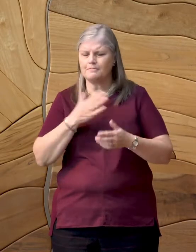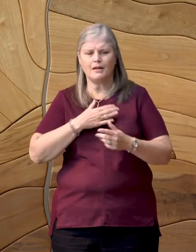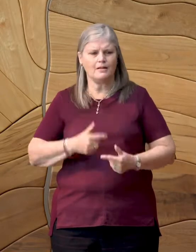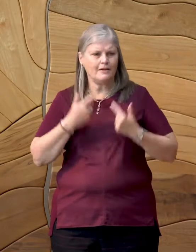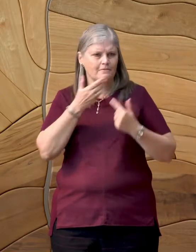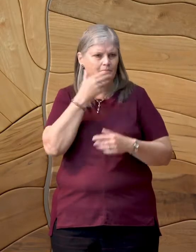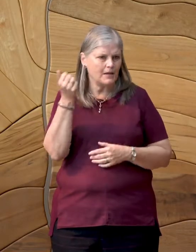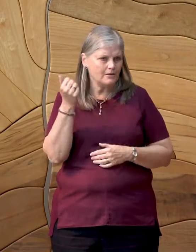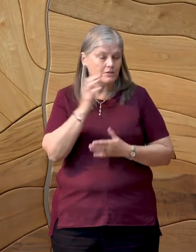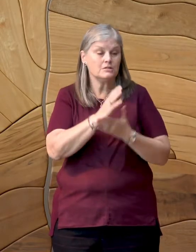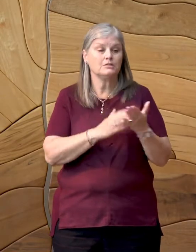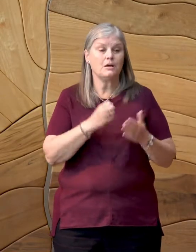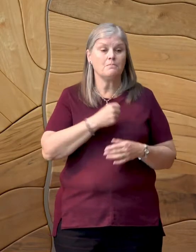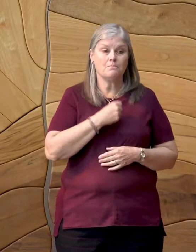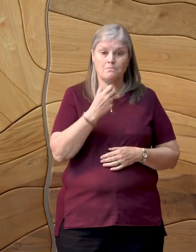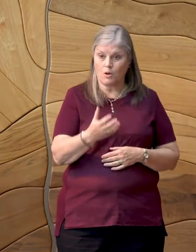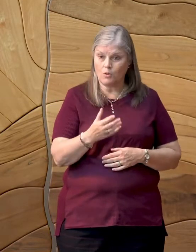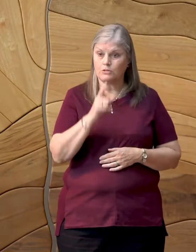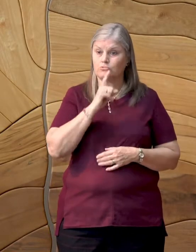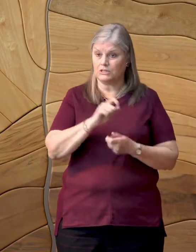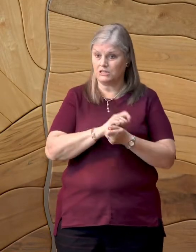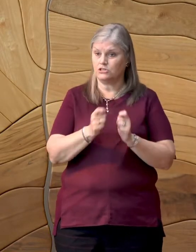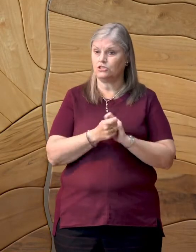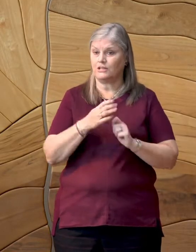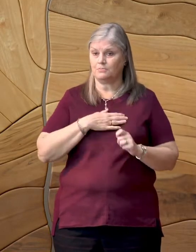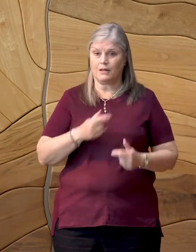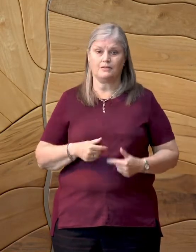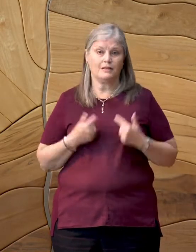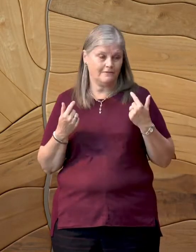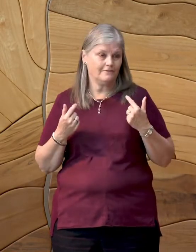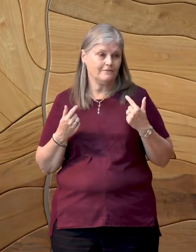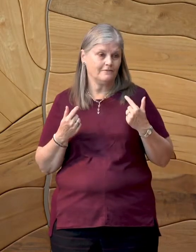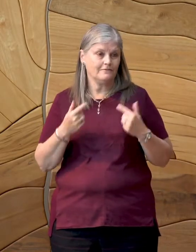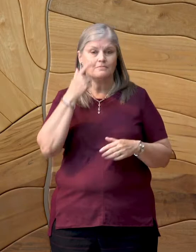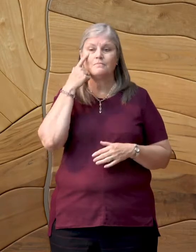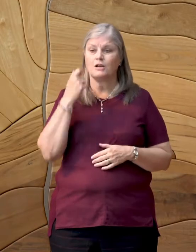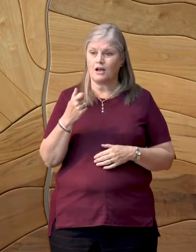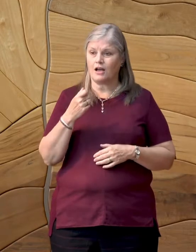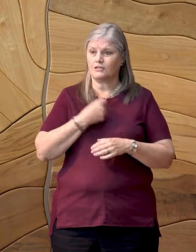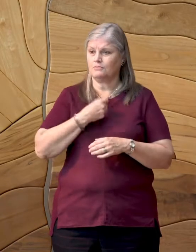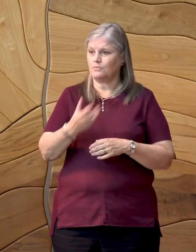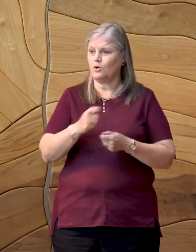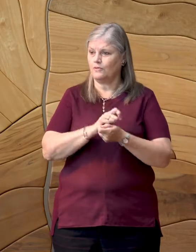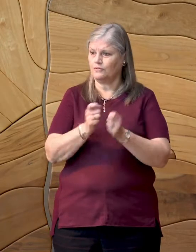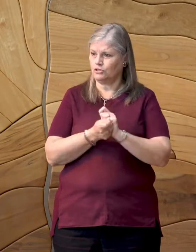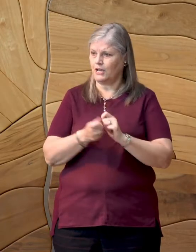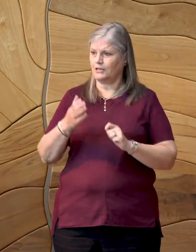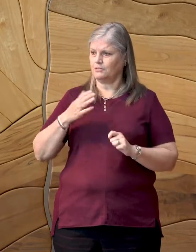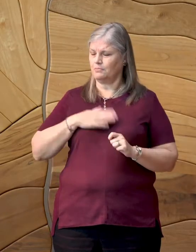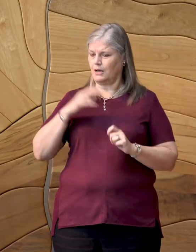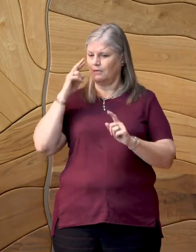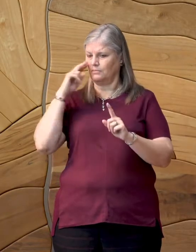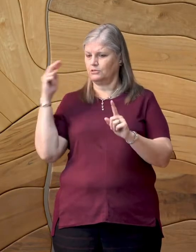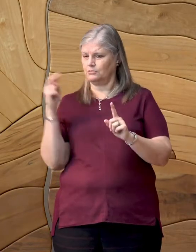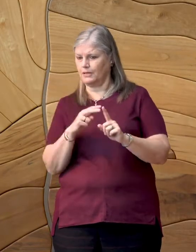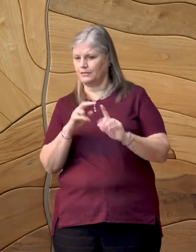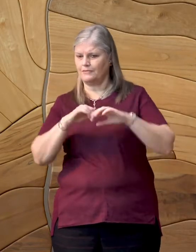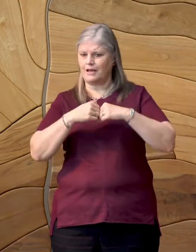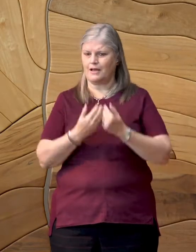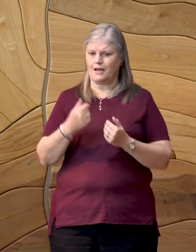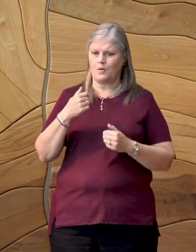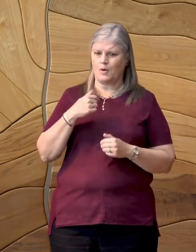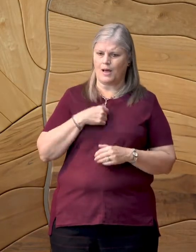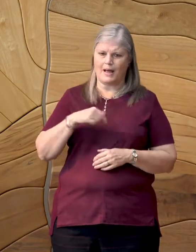There are poems that have literally changed my life because they have altered the way I look at and listen to the